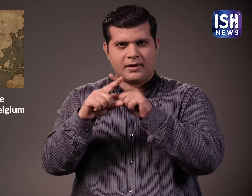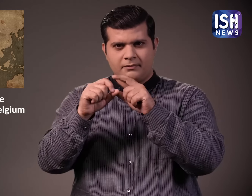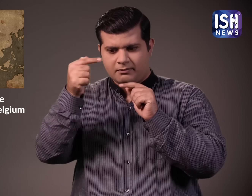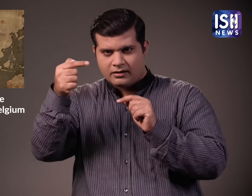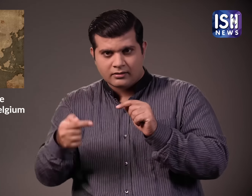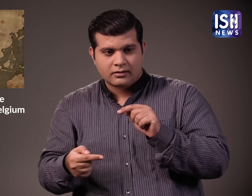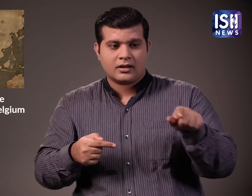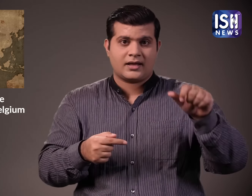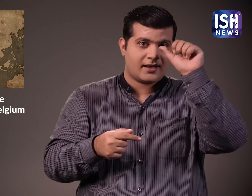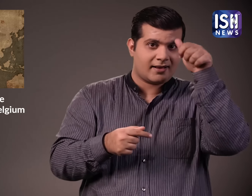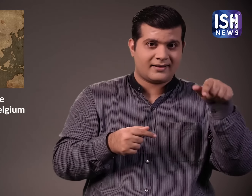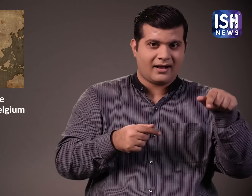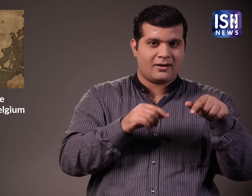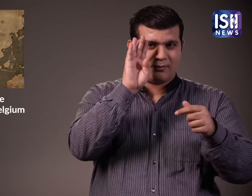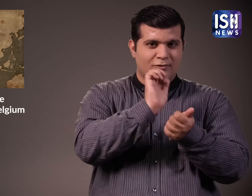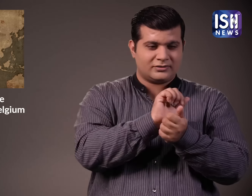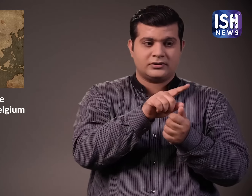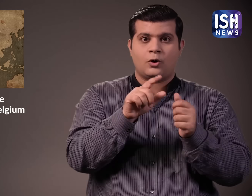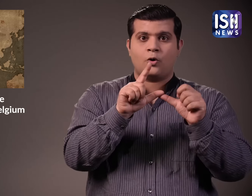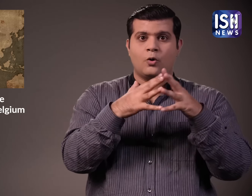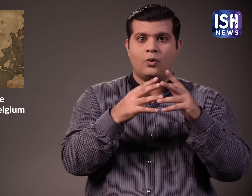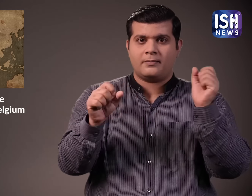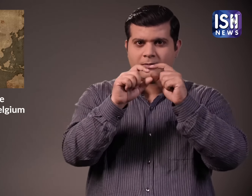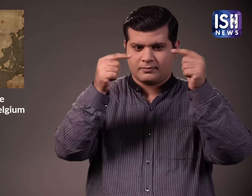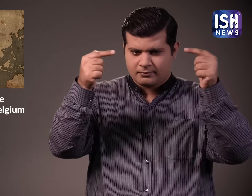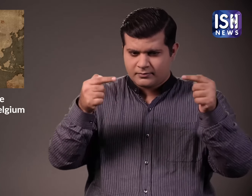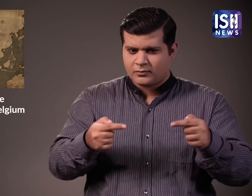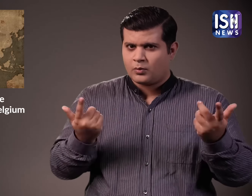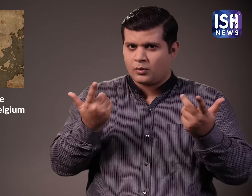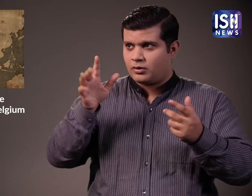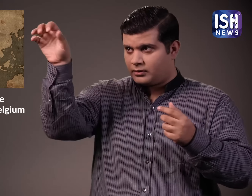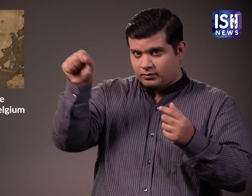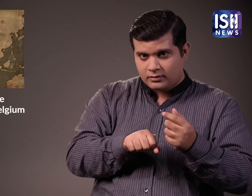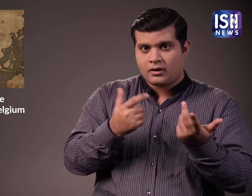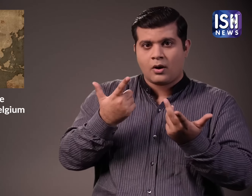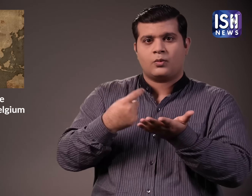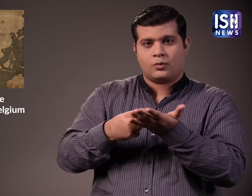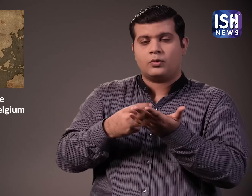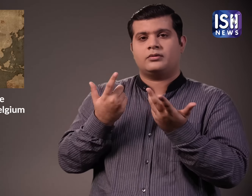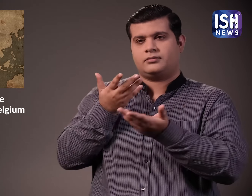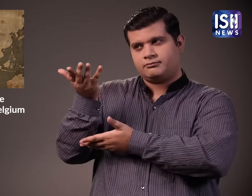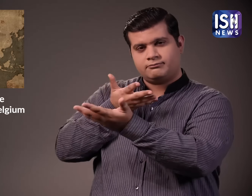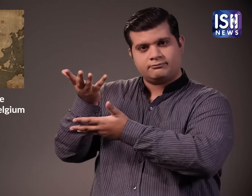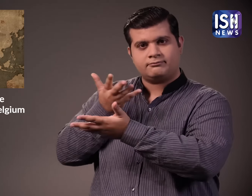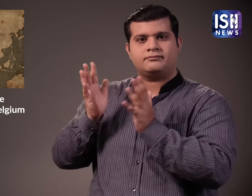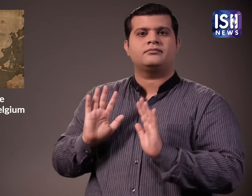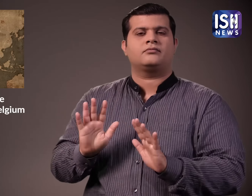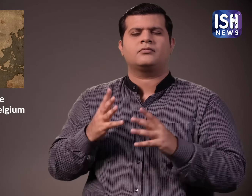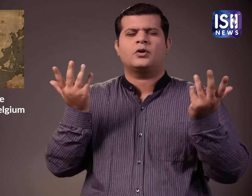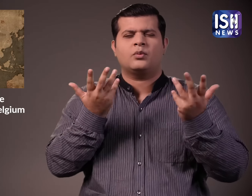entitled to a Belgian citizen. So the Indian police also has to follow the law and see how they can extradite him back